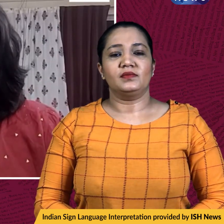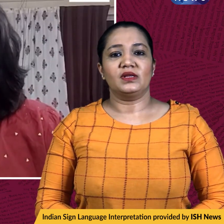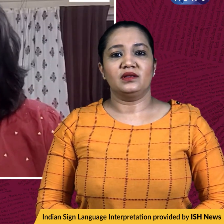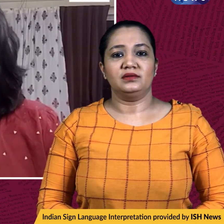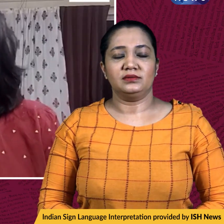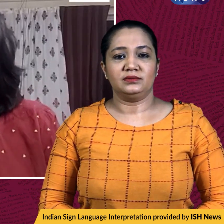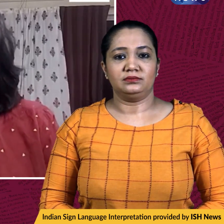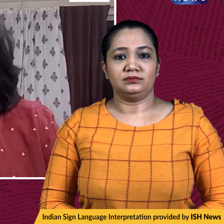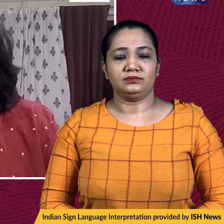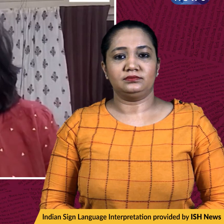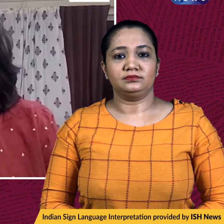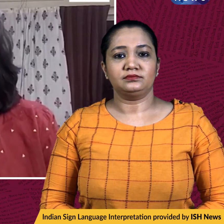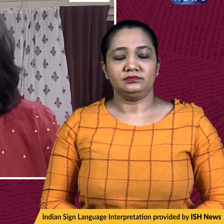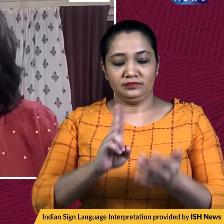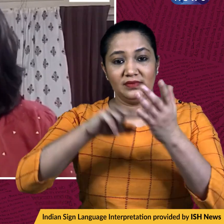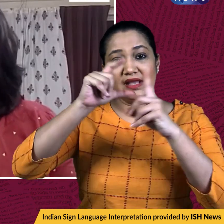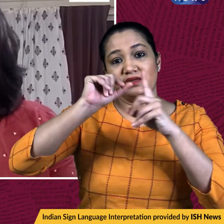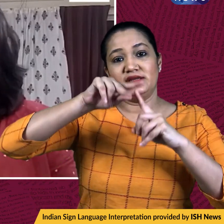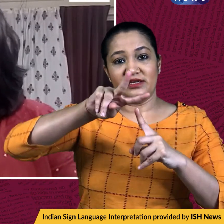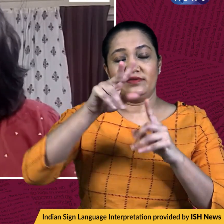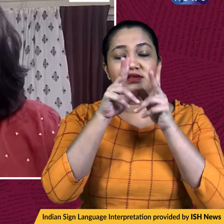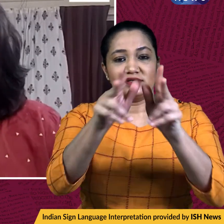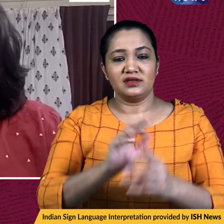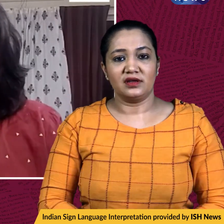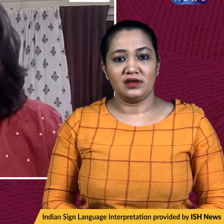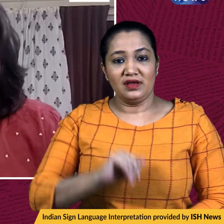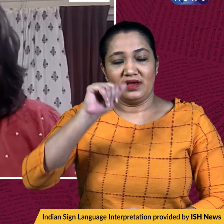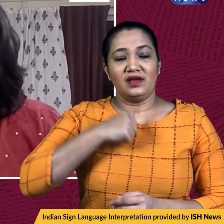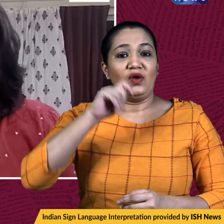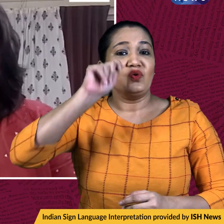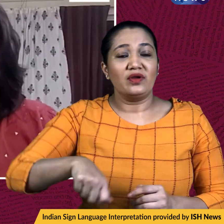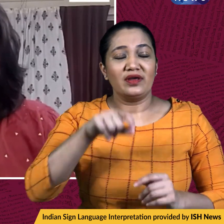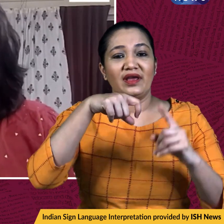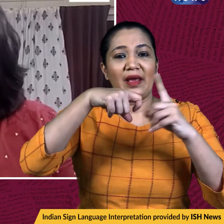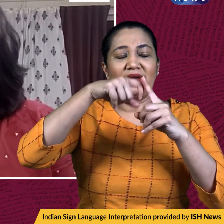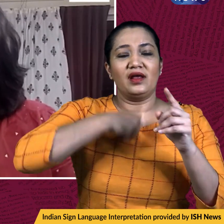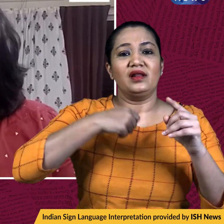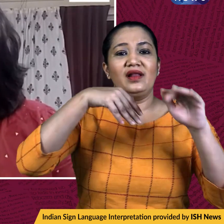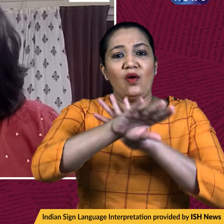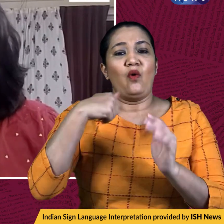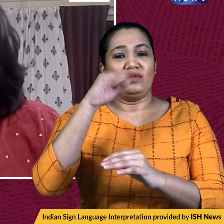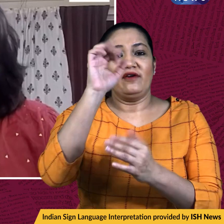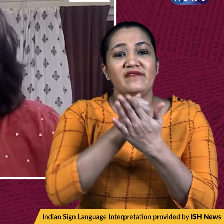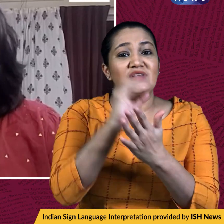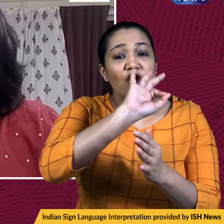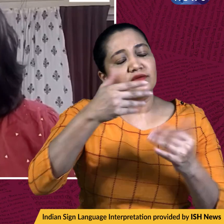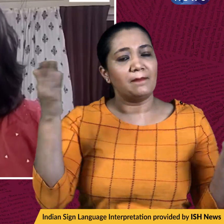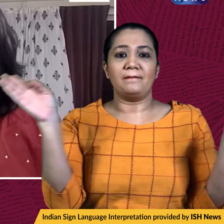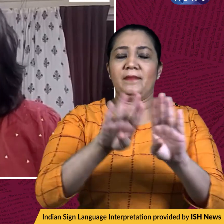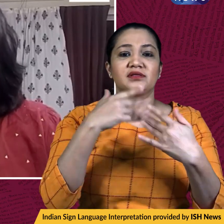Now, according to NDTV, the Indian embassy in Ukraine's capital has shut down, and the ambassador and the staff